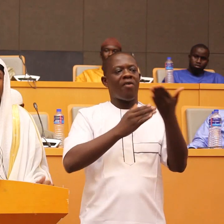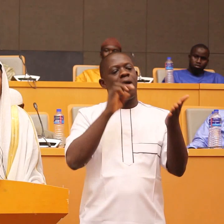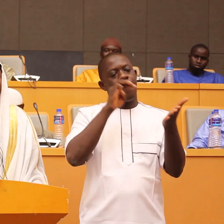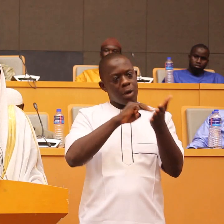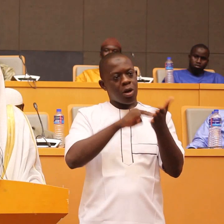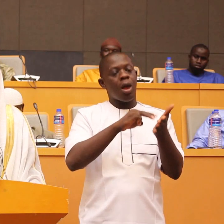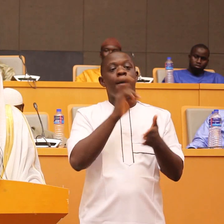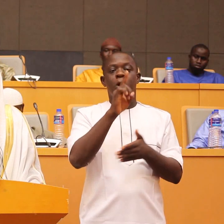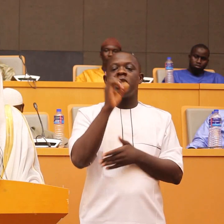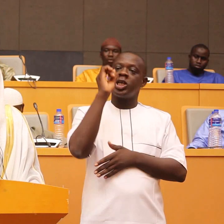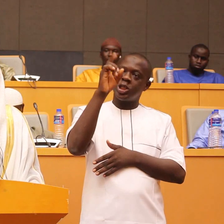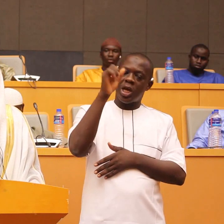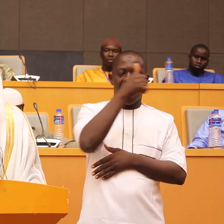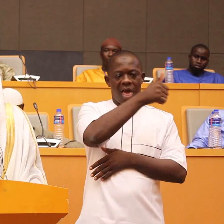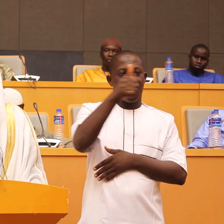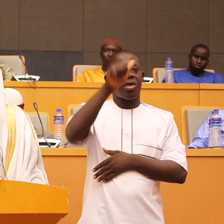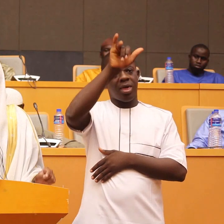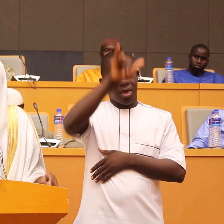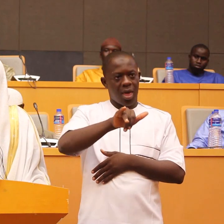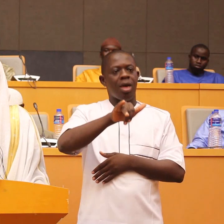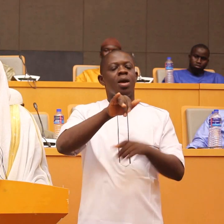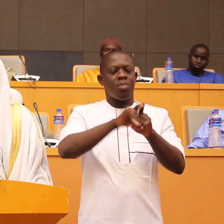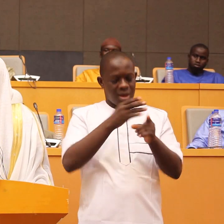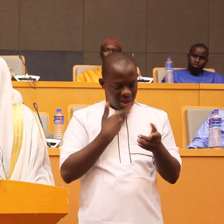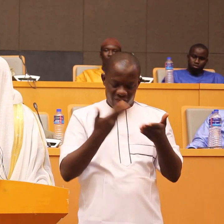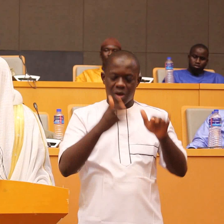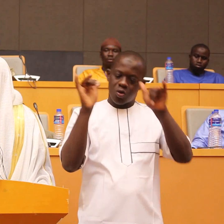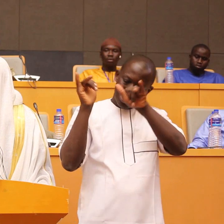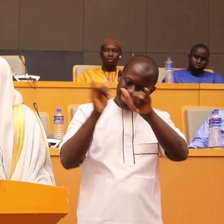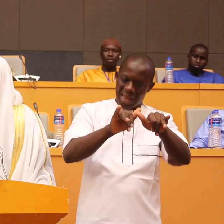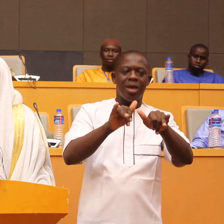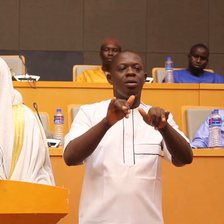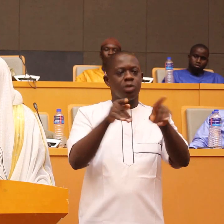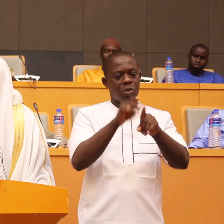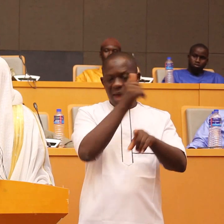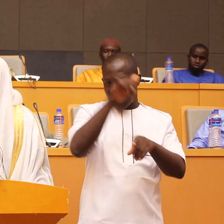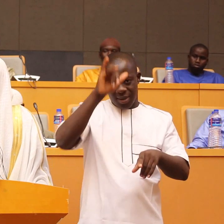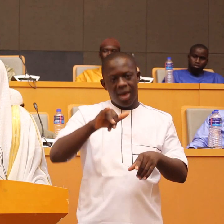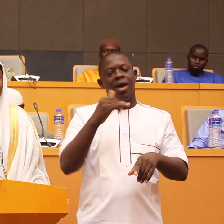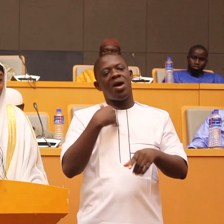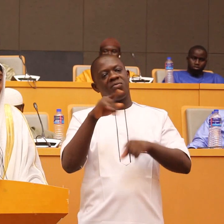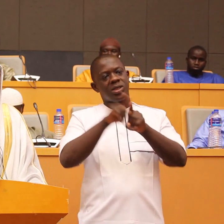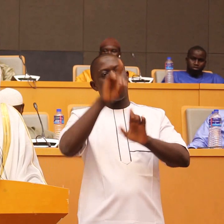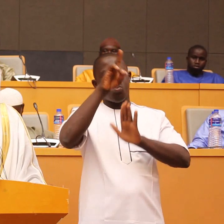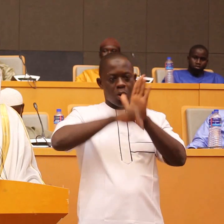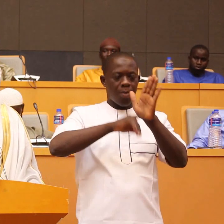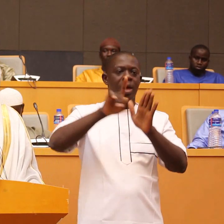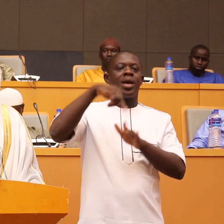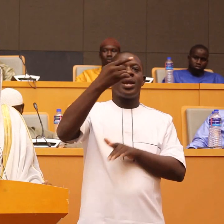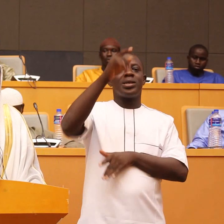every year plan in the Quran is here to stay and also to grow maybe next year